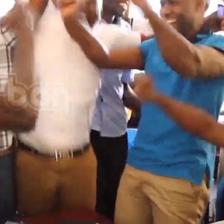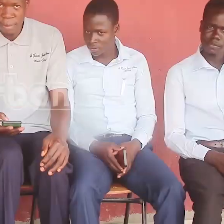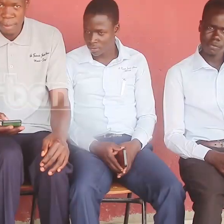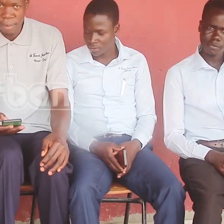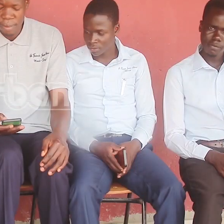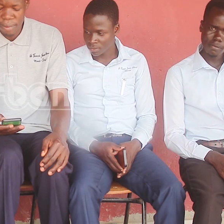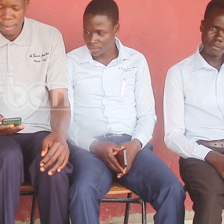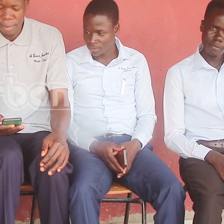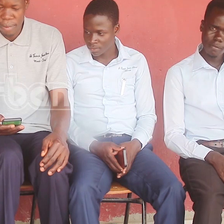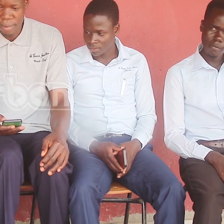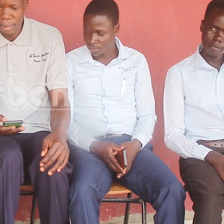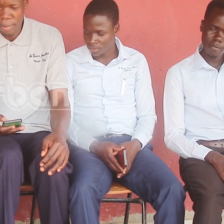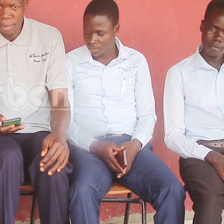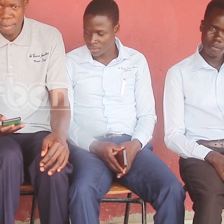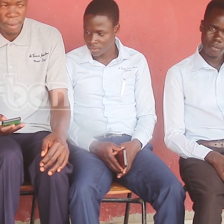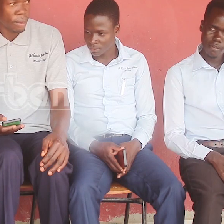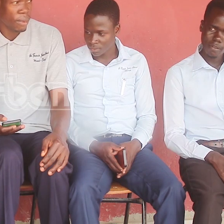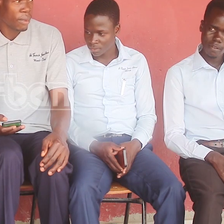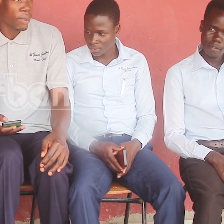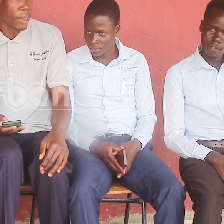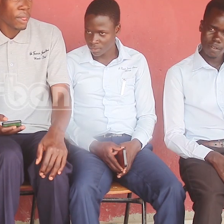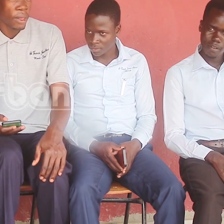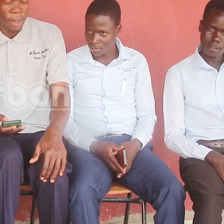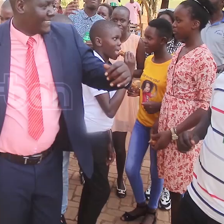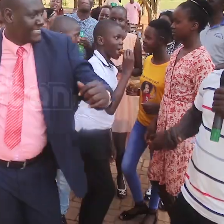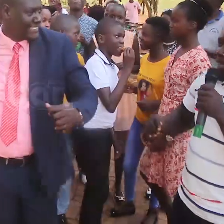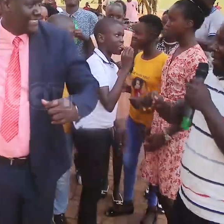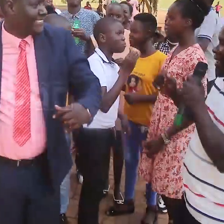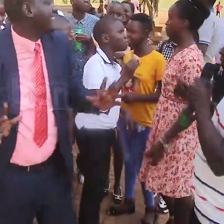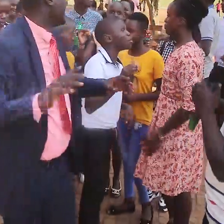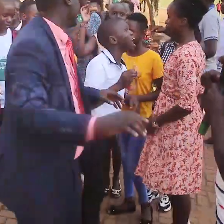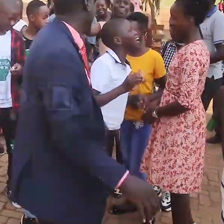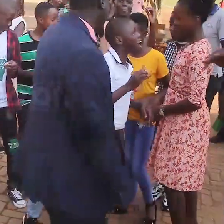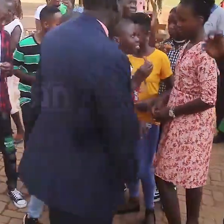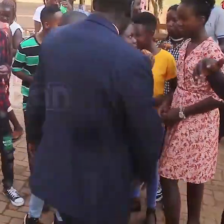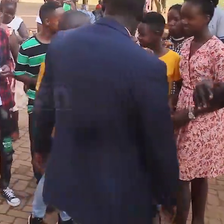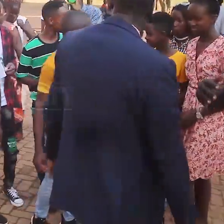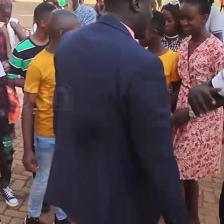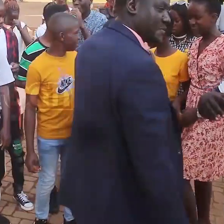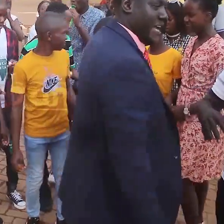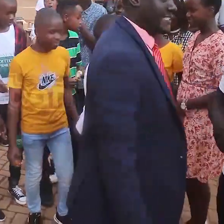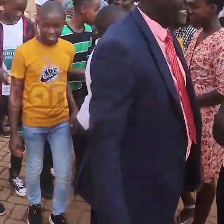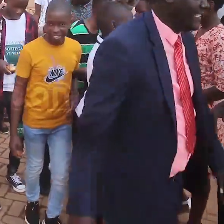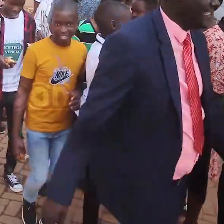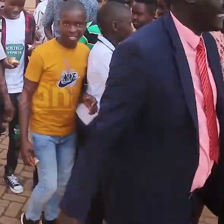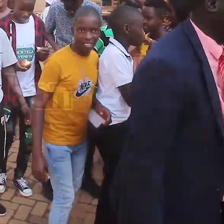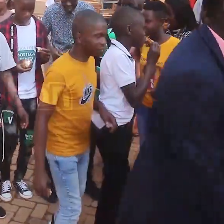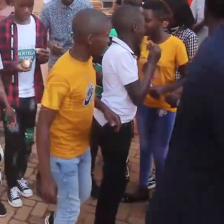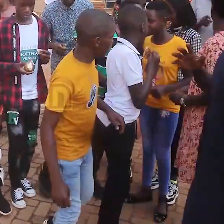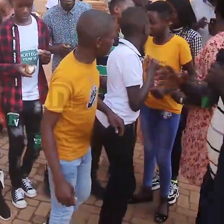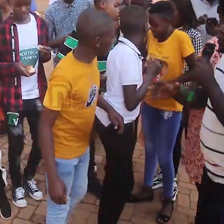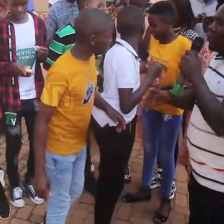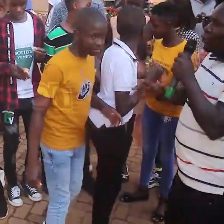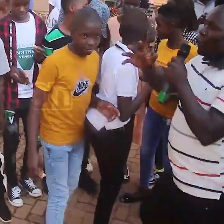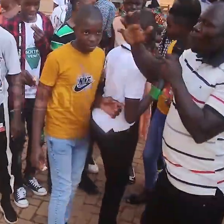obtains division grades of 1, 2, 3 or 4. Such candidates will qualify to register for any post-primary